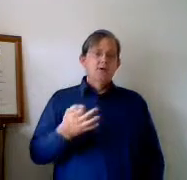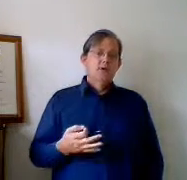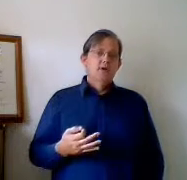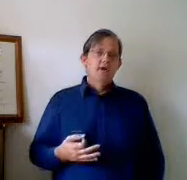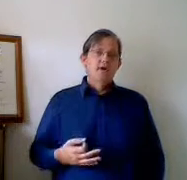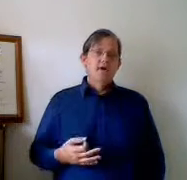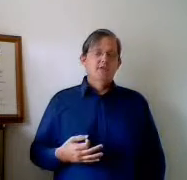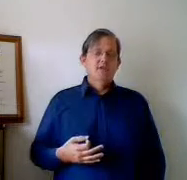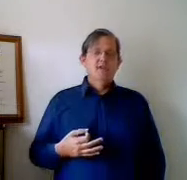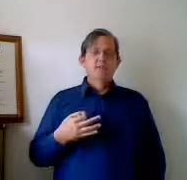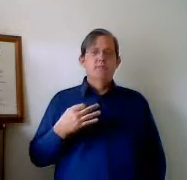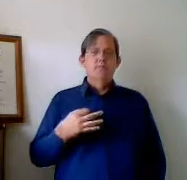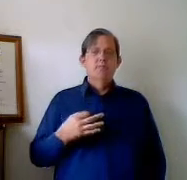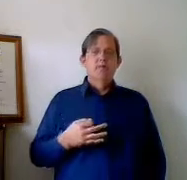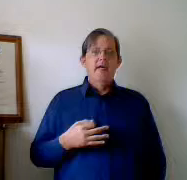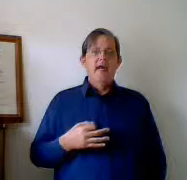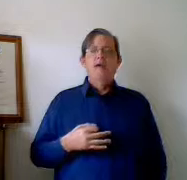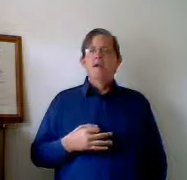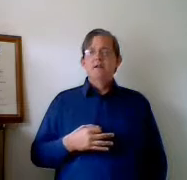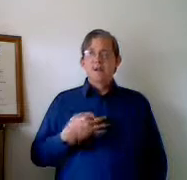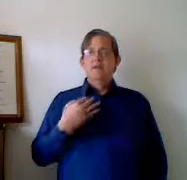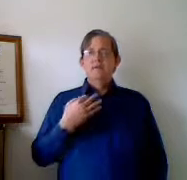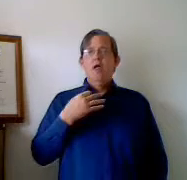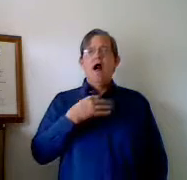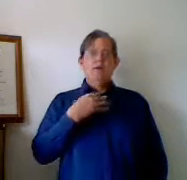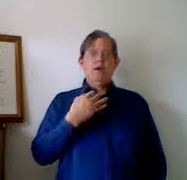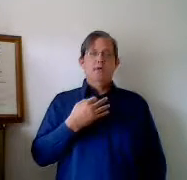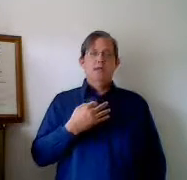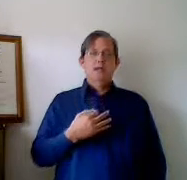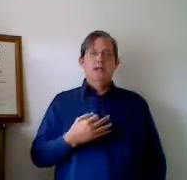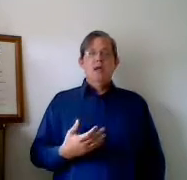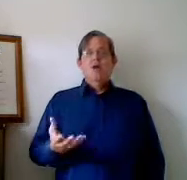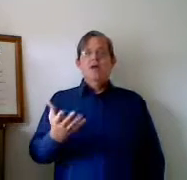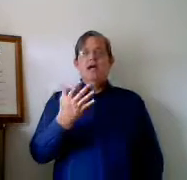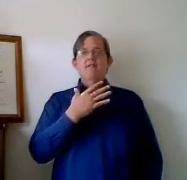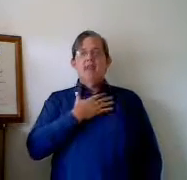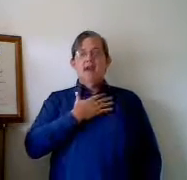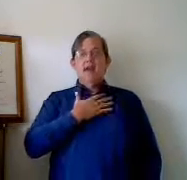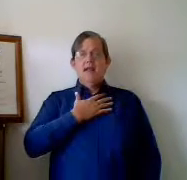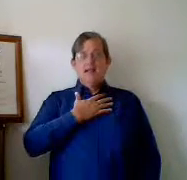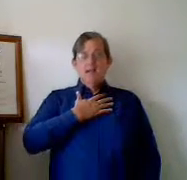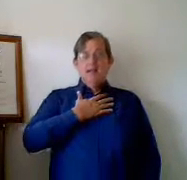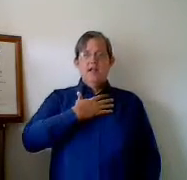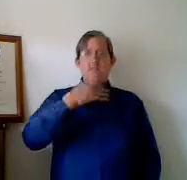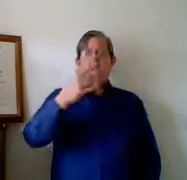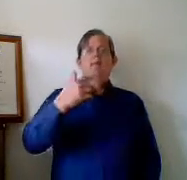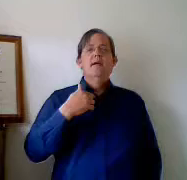And once we move into the conversation, it is important that we tell people how we are going to progress. Once I have your name, you will tell me.